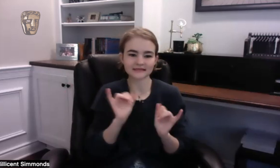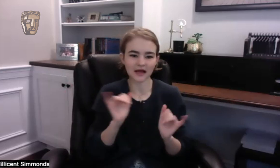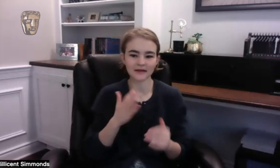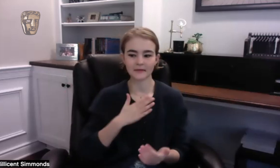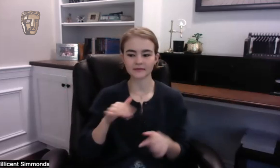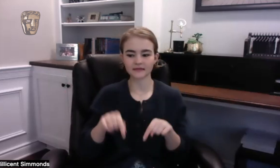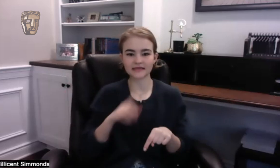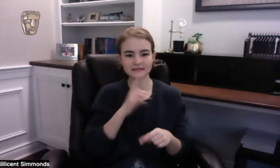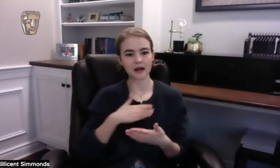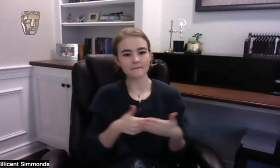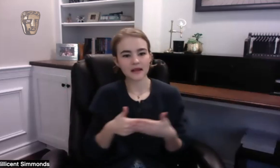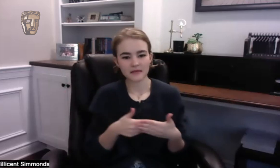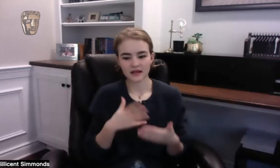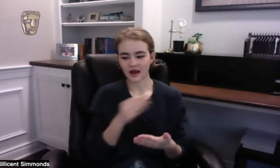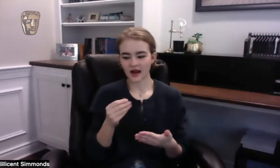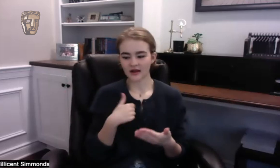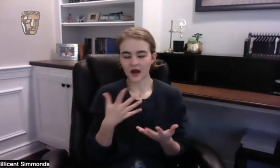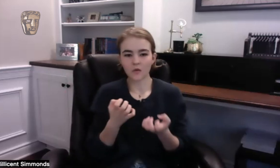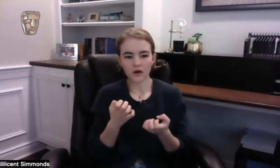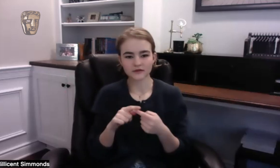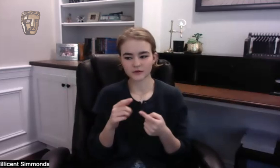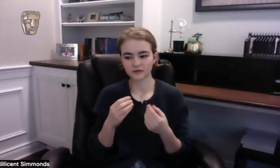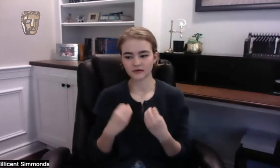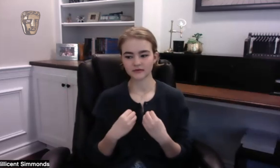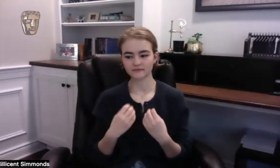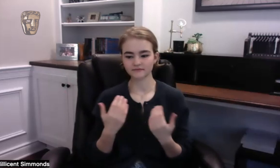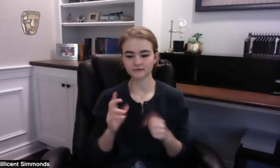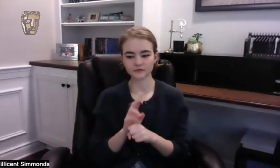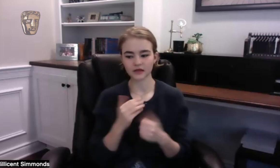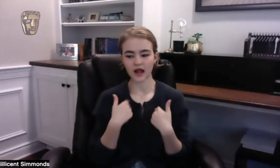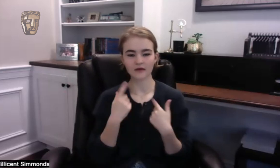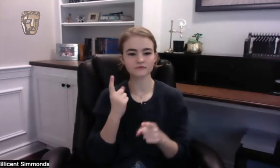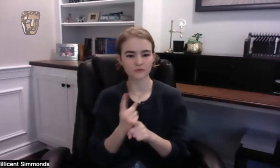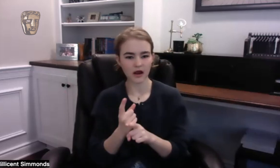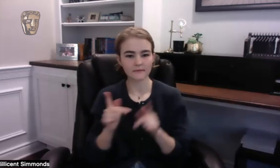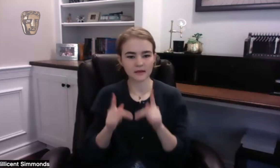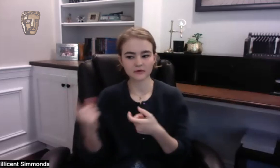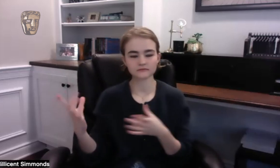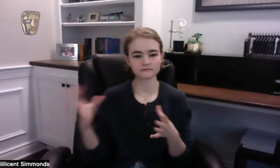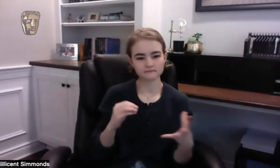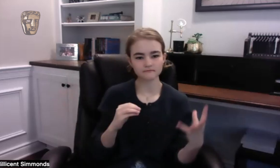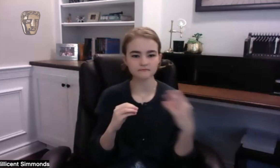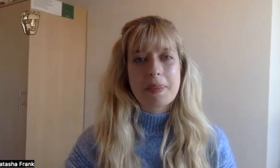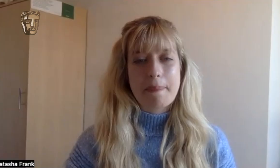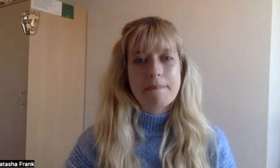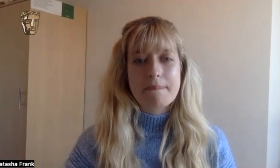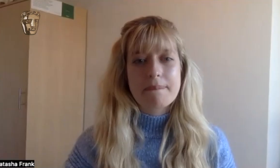it's you feel like it's more your baby when you're involved in the process and you share your ideas you know